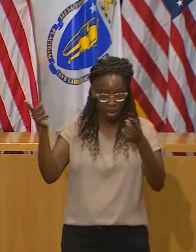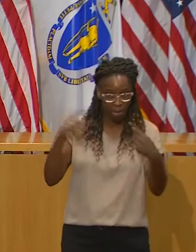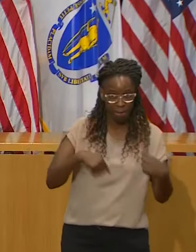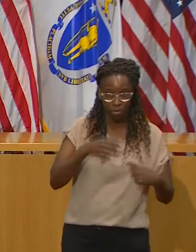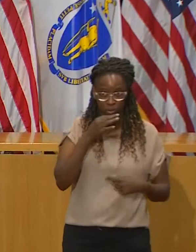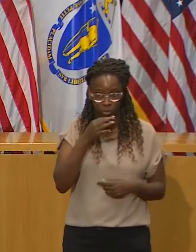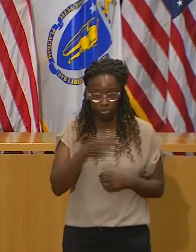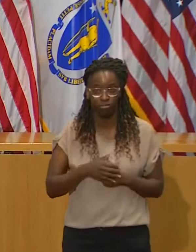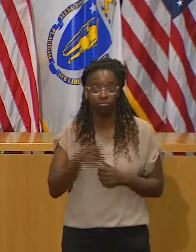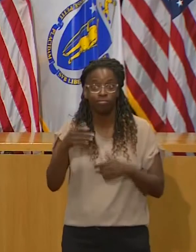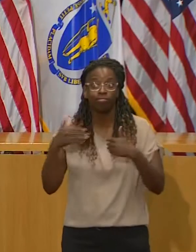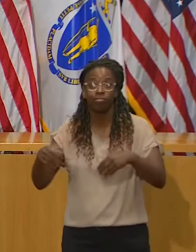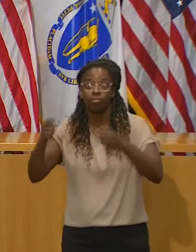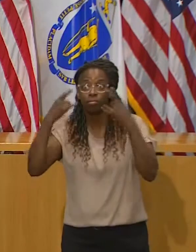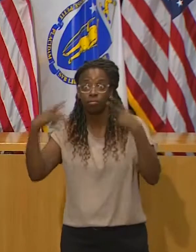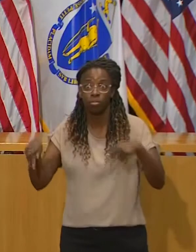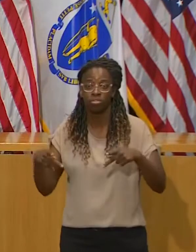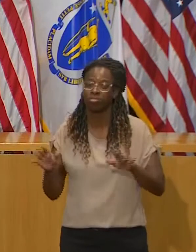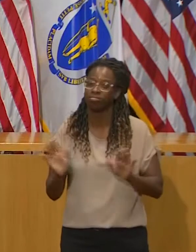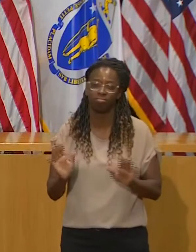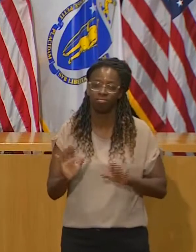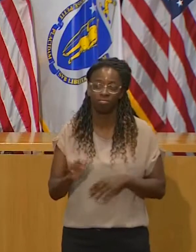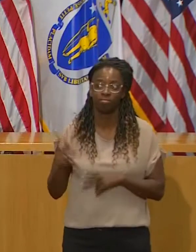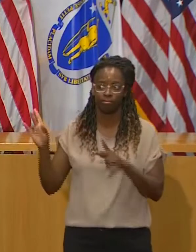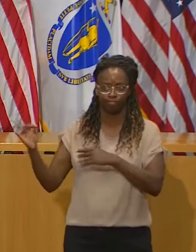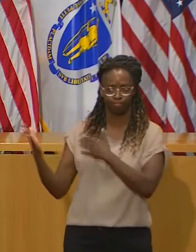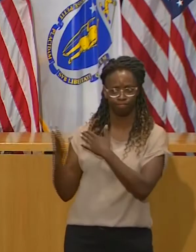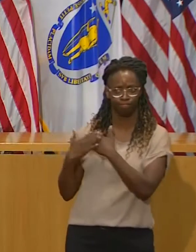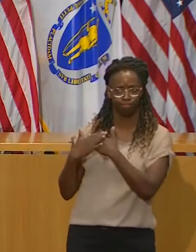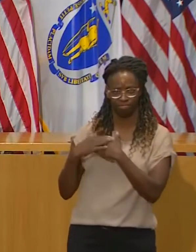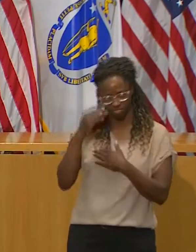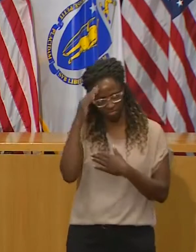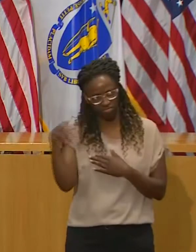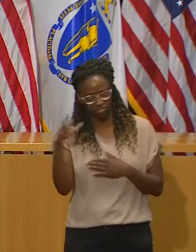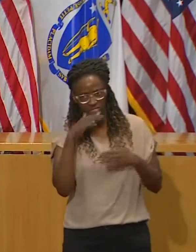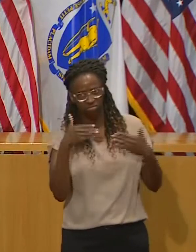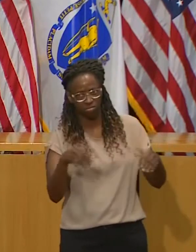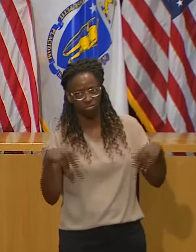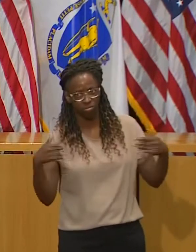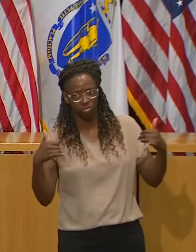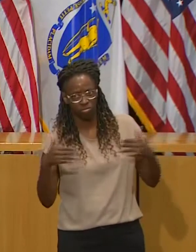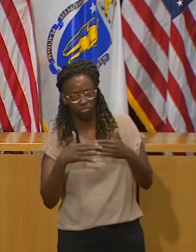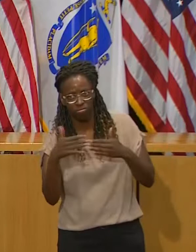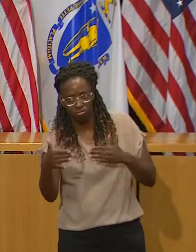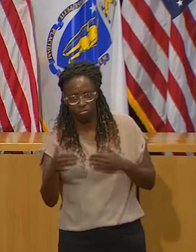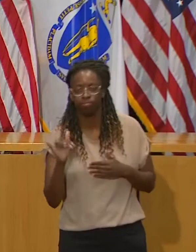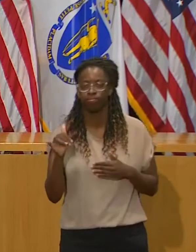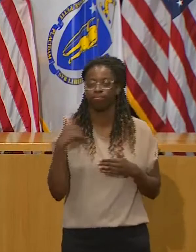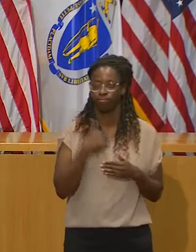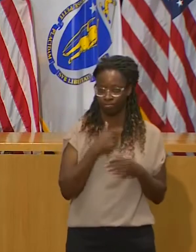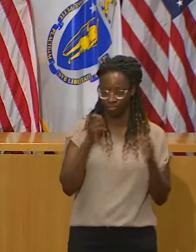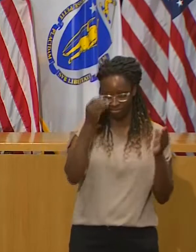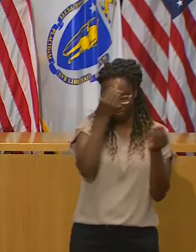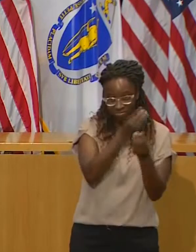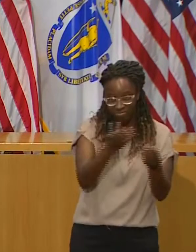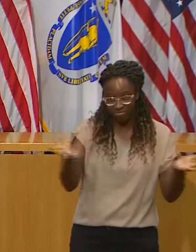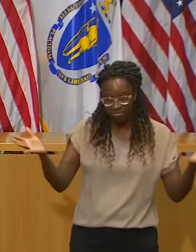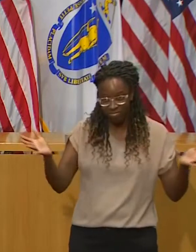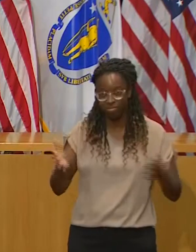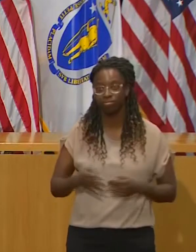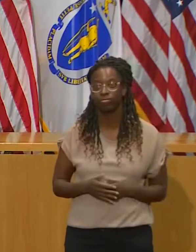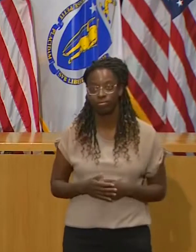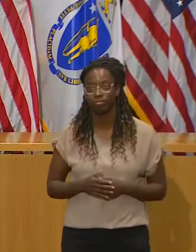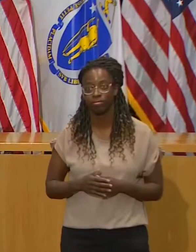organized and structured outdoor trick-or-treating is a much safer way for people to